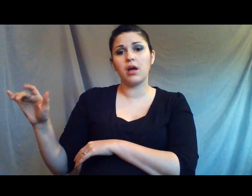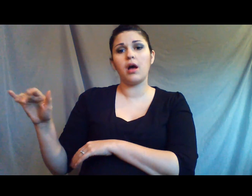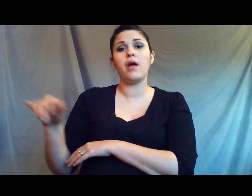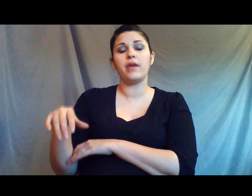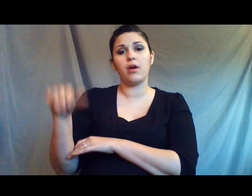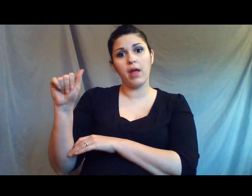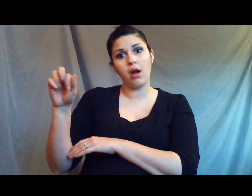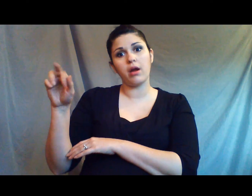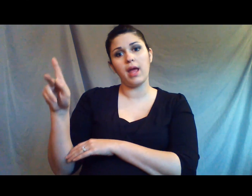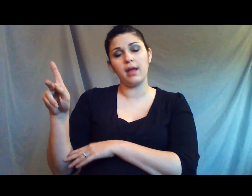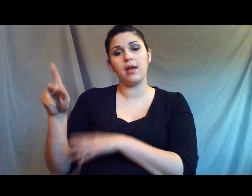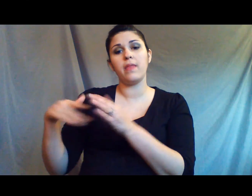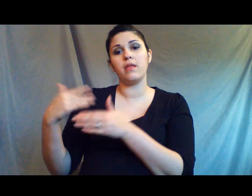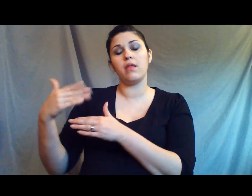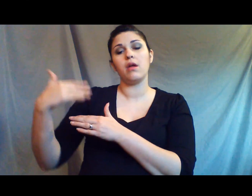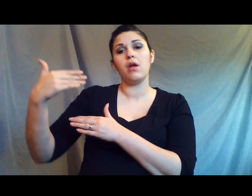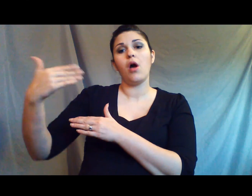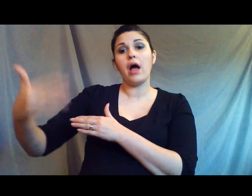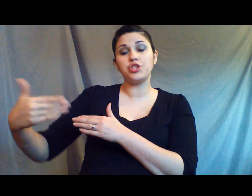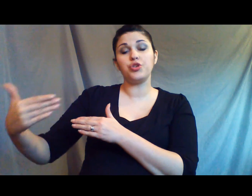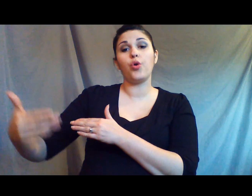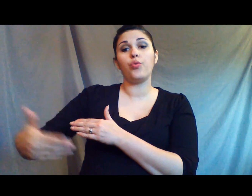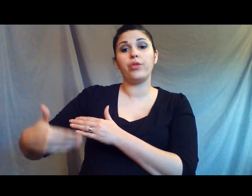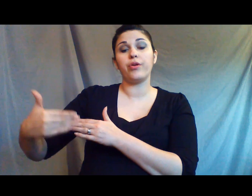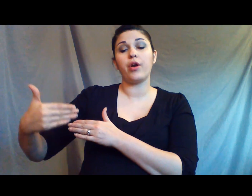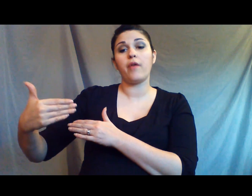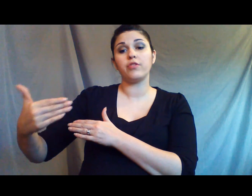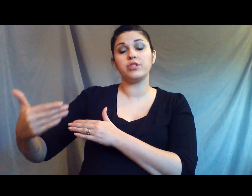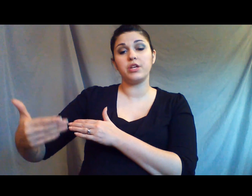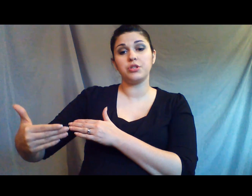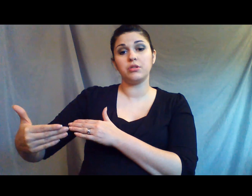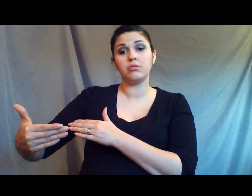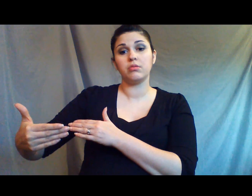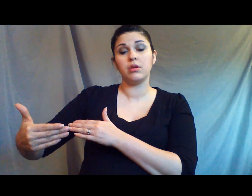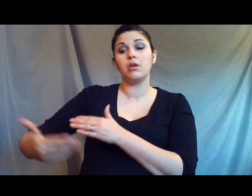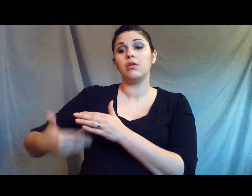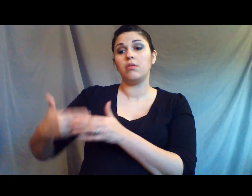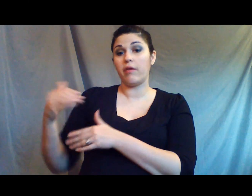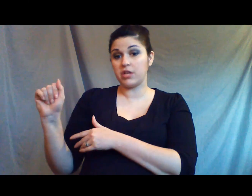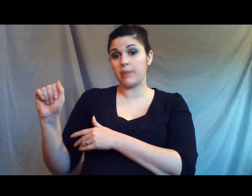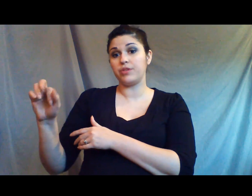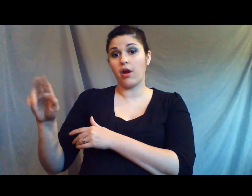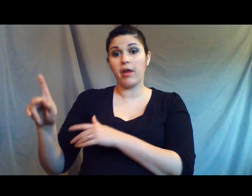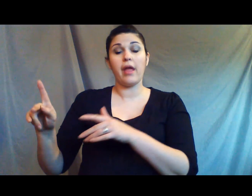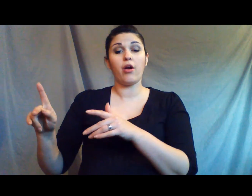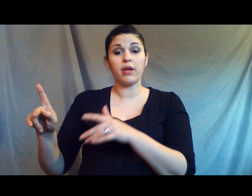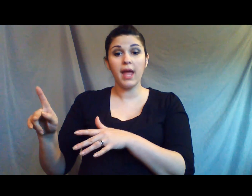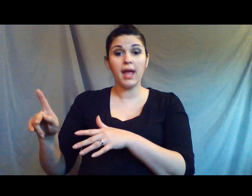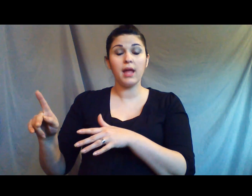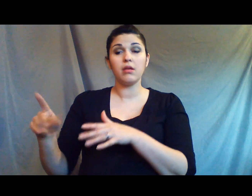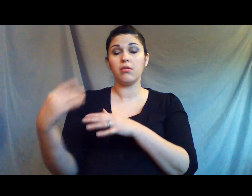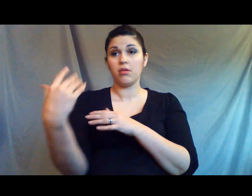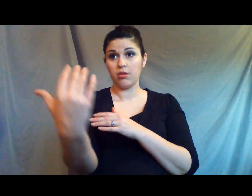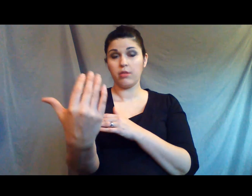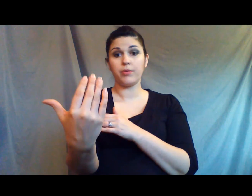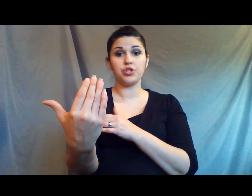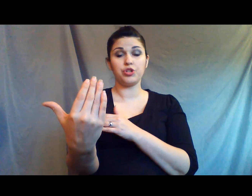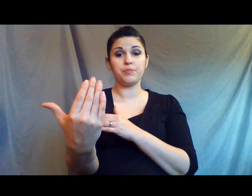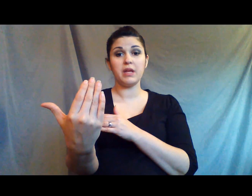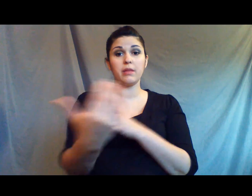and then go A-R-K. And then as you go in the conversation, every time you say A-R-K, the person you're speaking, the